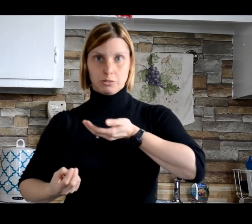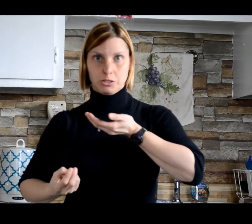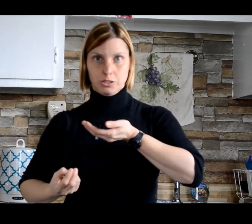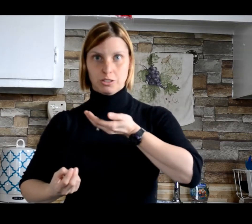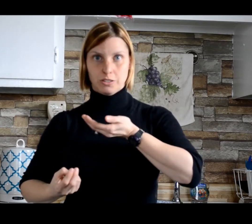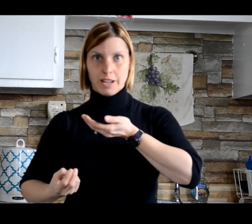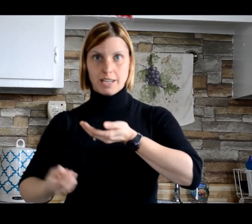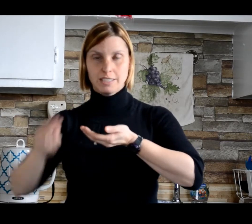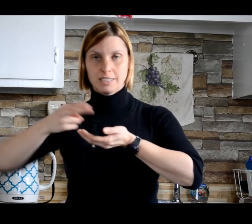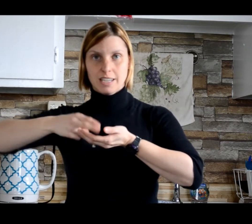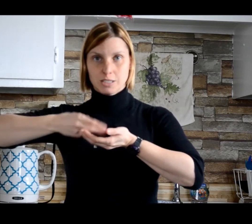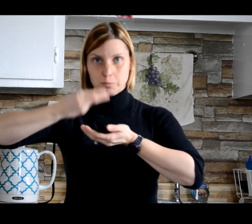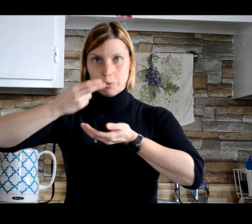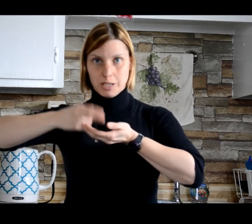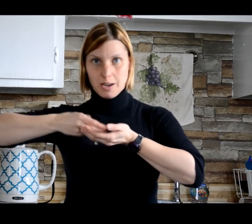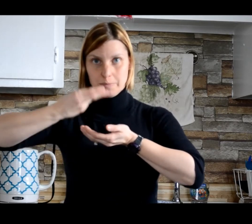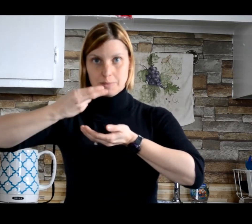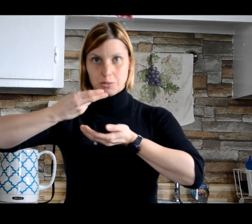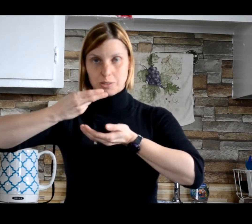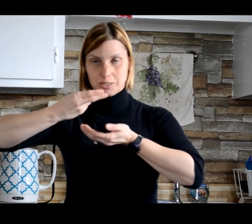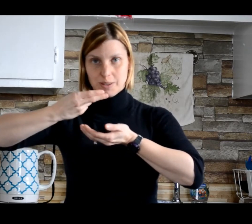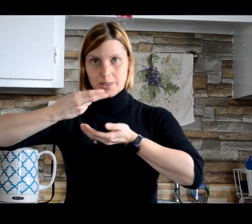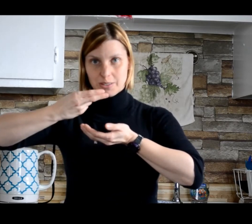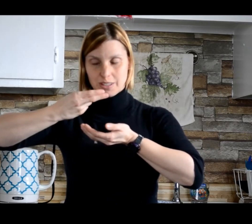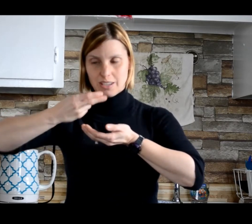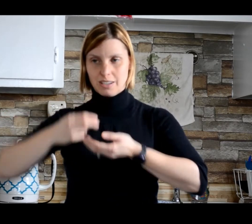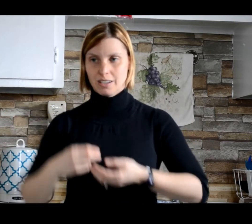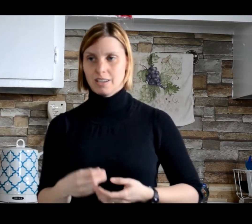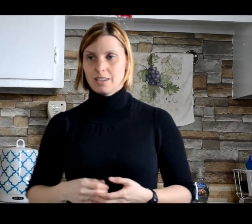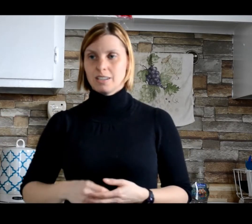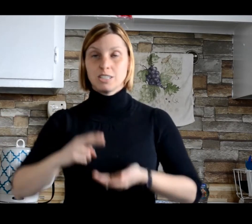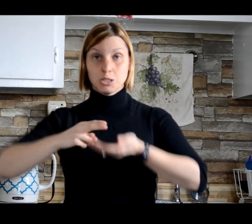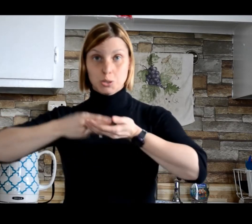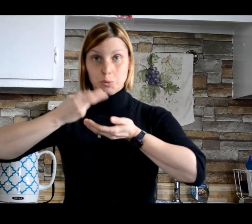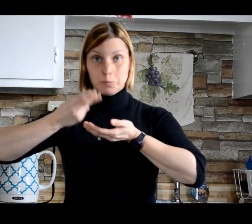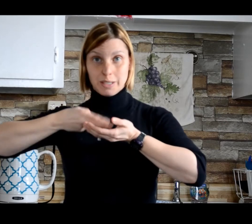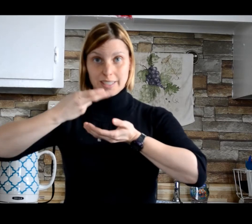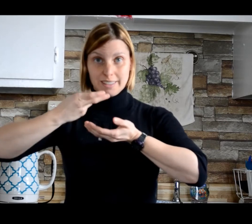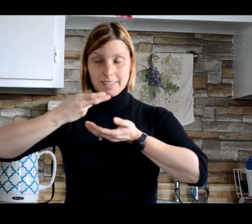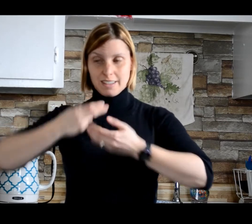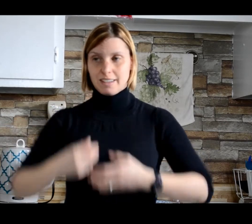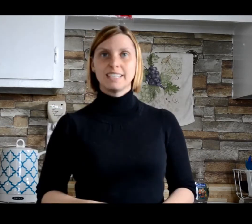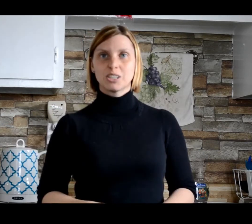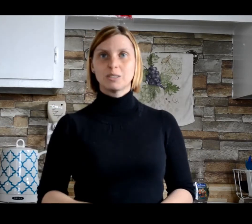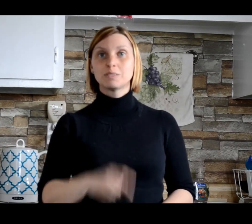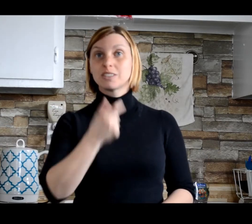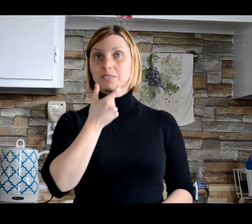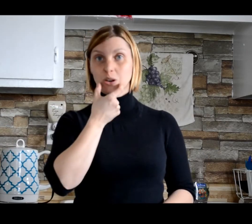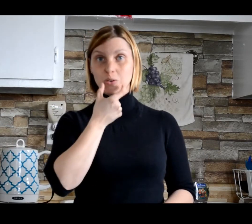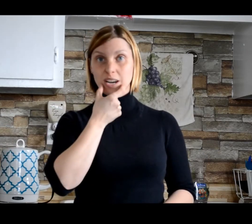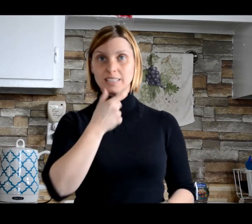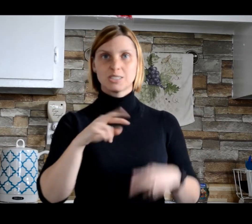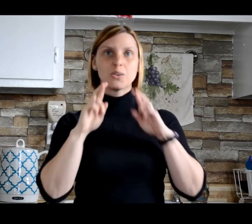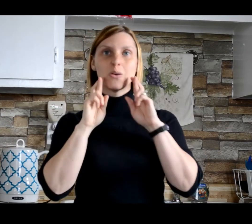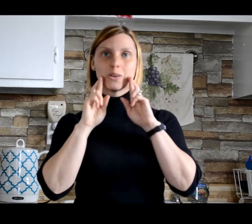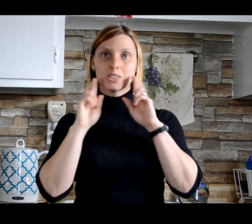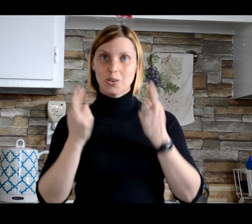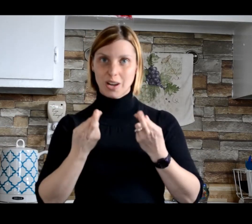to your face and spoon it up towards your mouth. Soup. In terms of donuts or donuts,